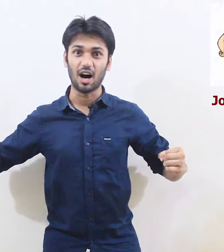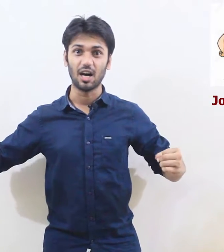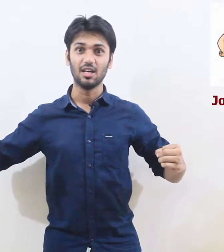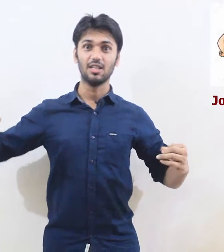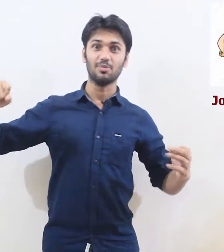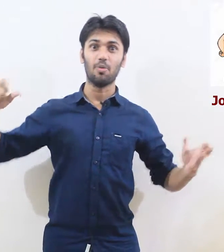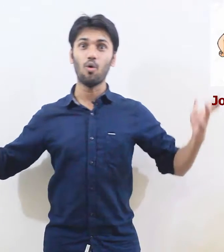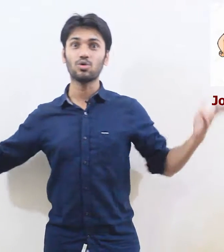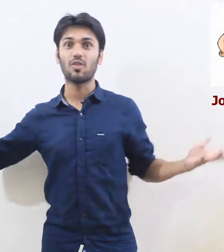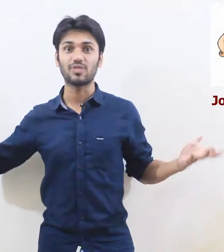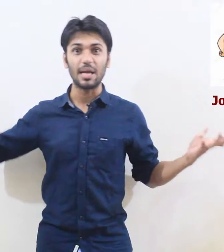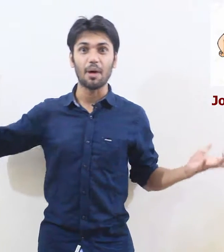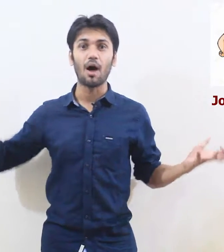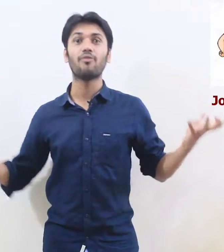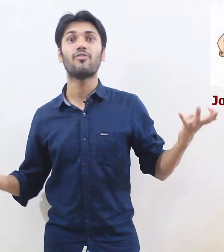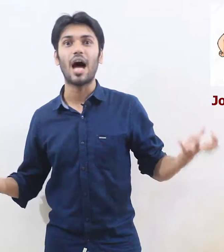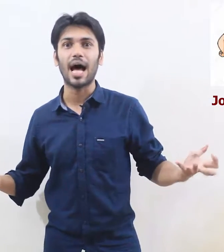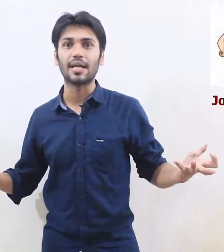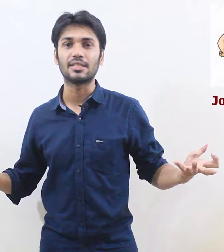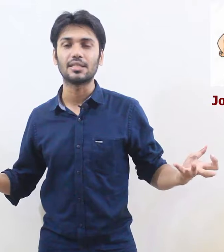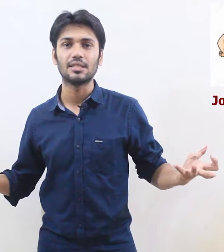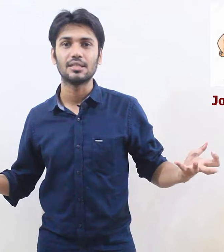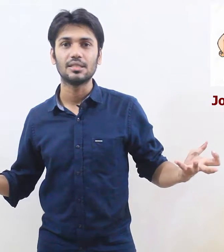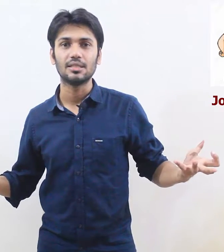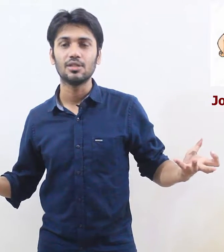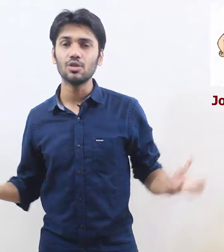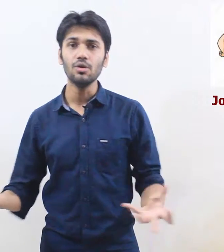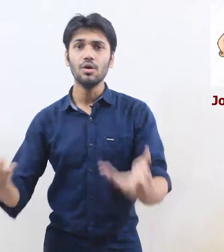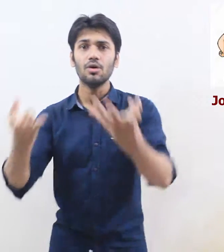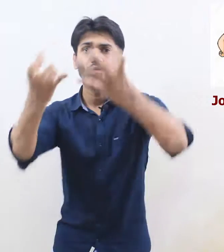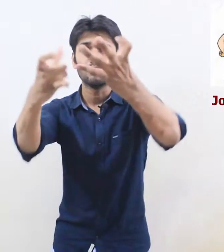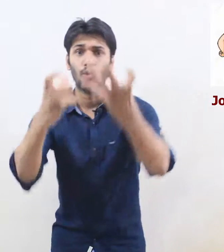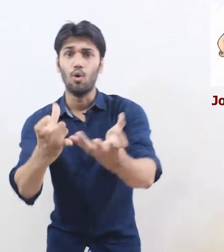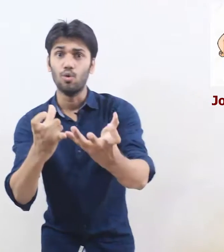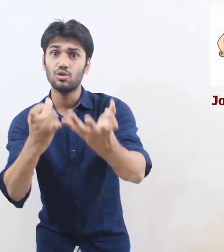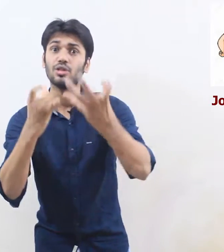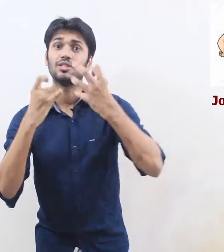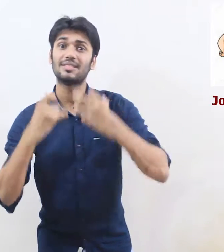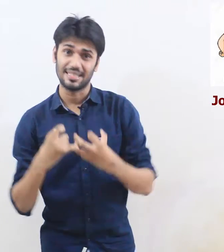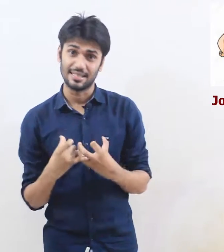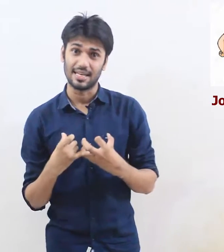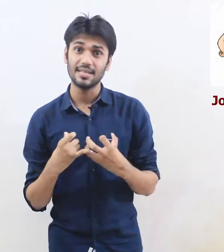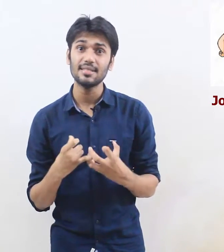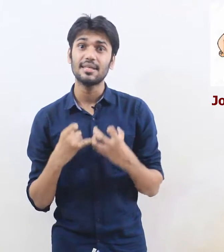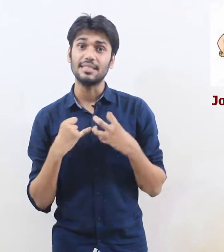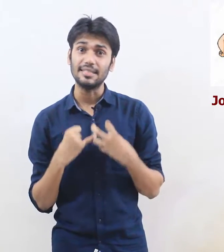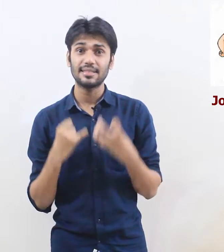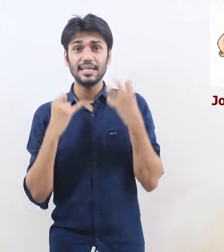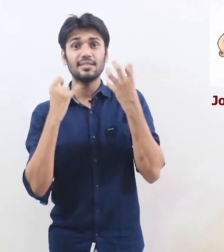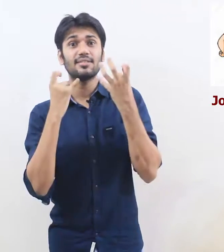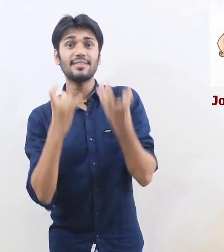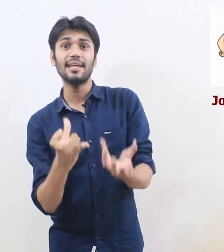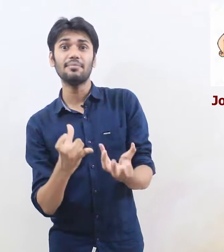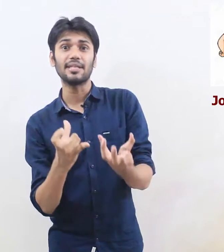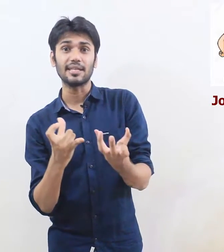both of them are fat so both the sentence is saying the same thing